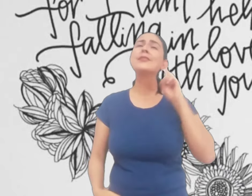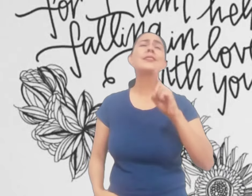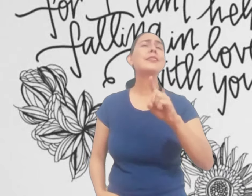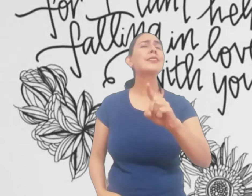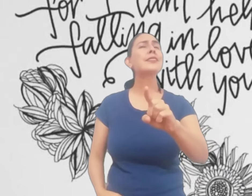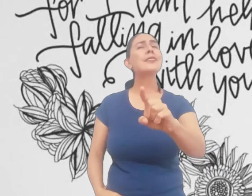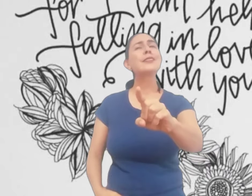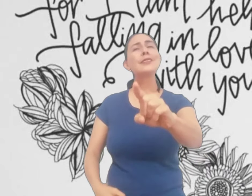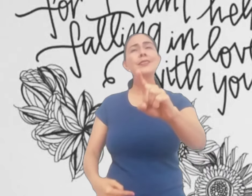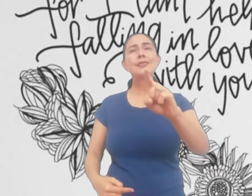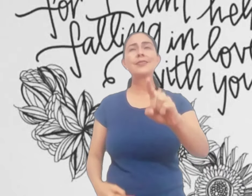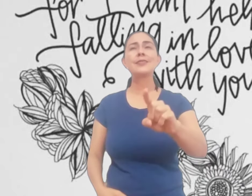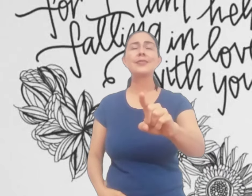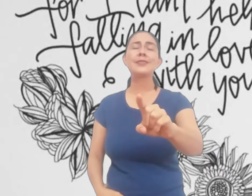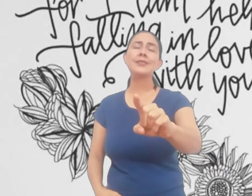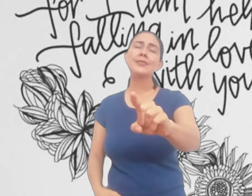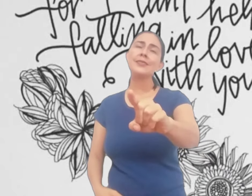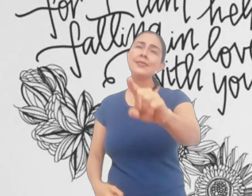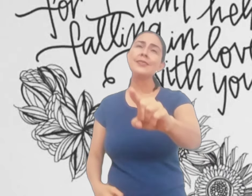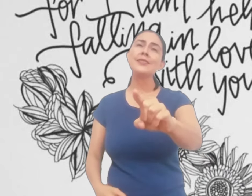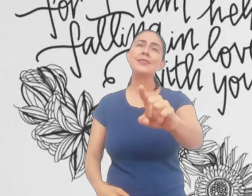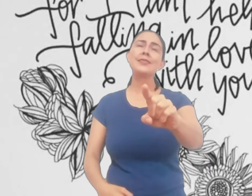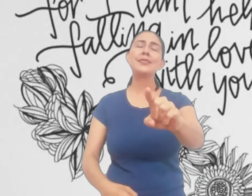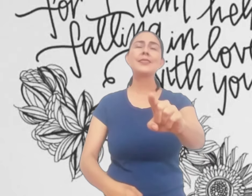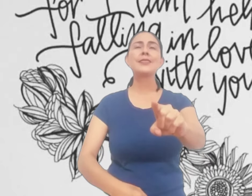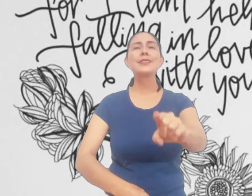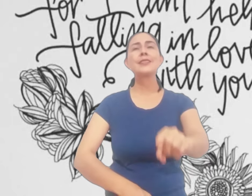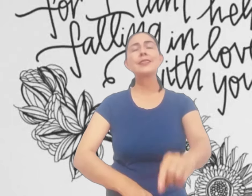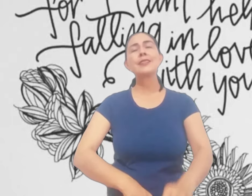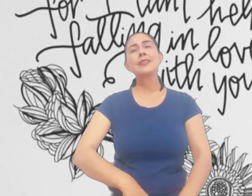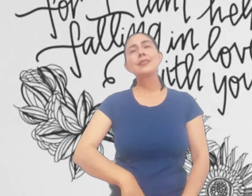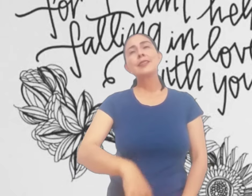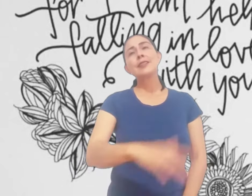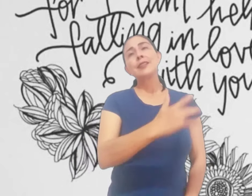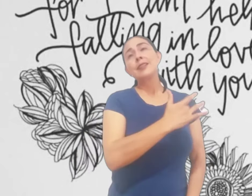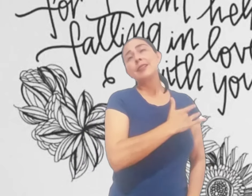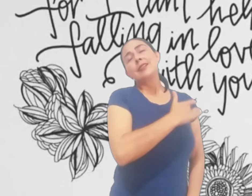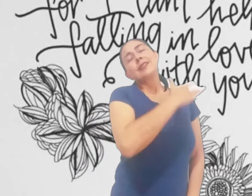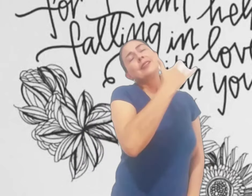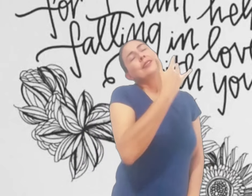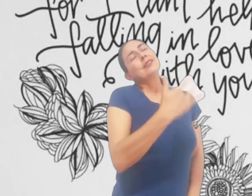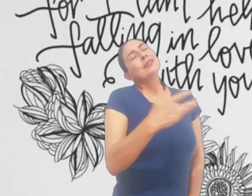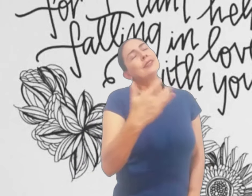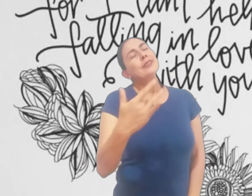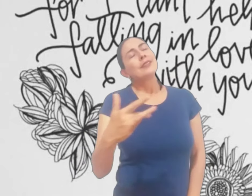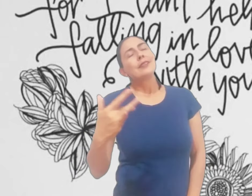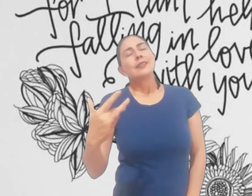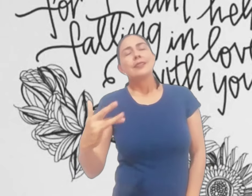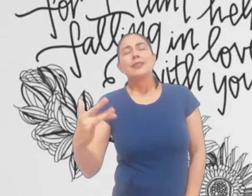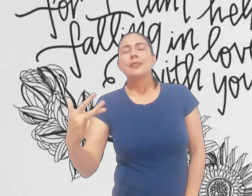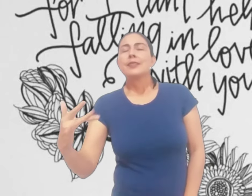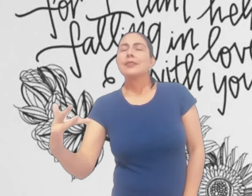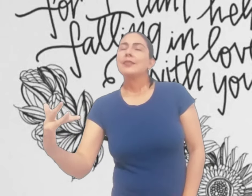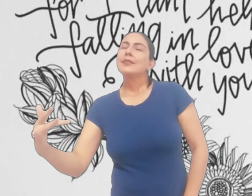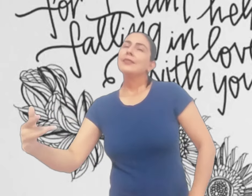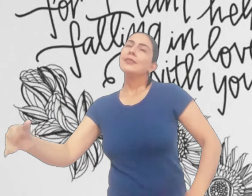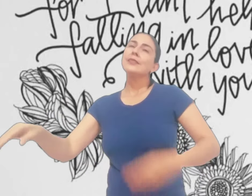a sin? If I can't